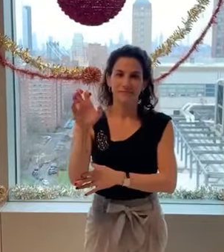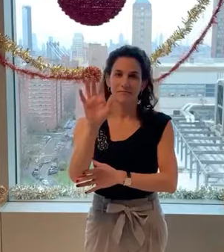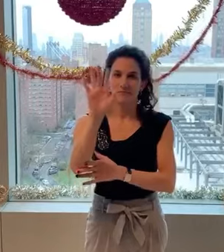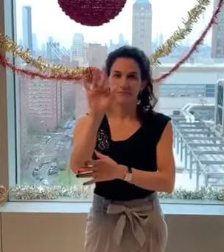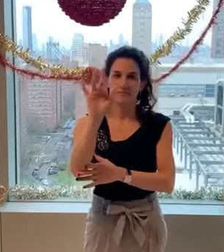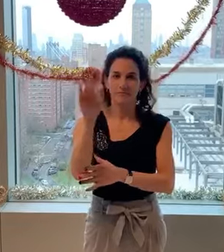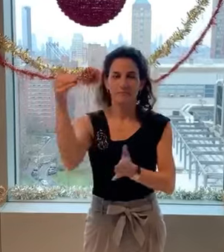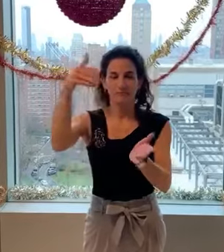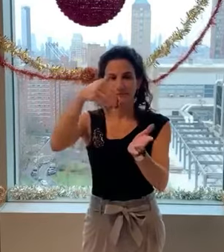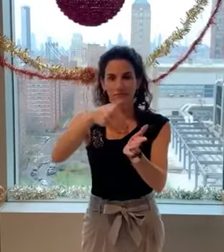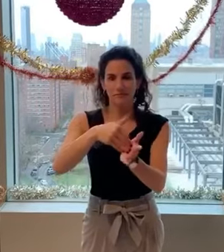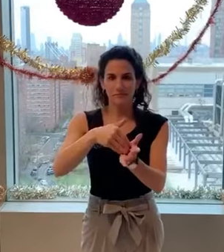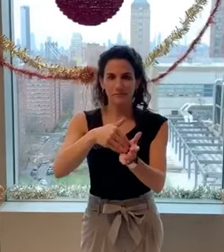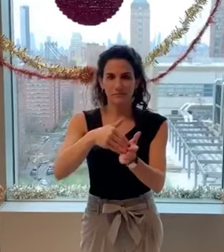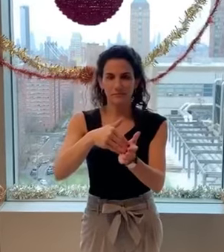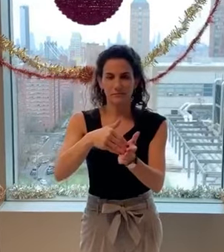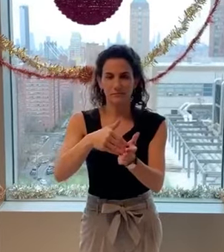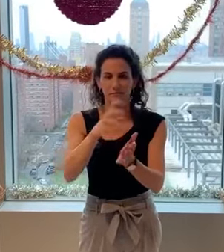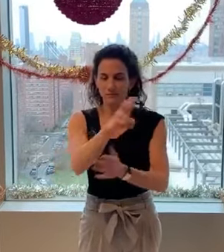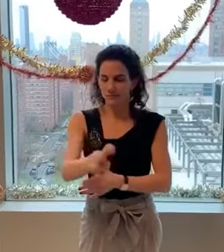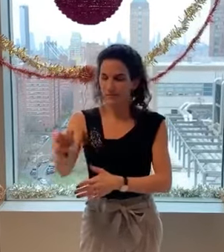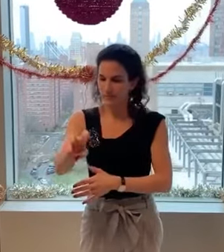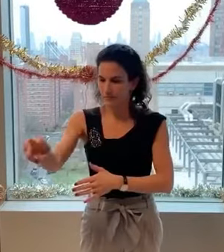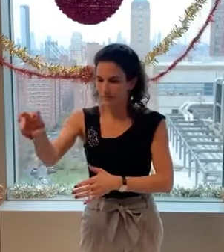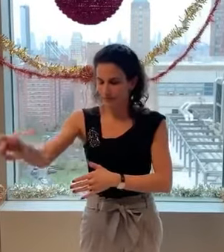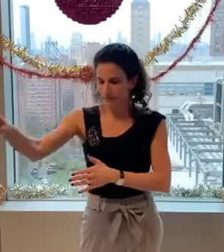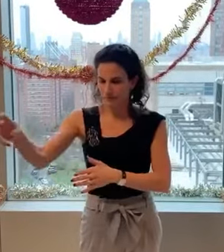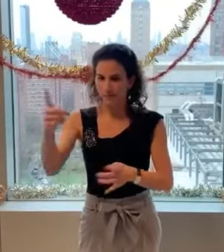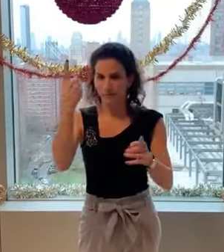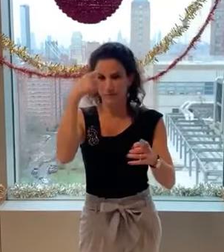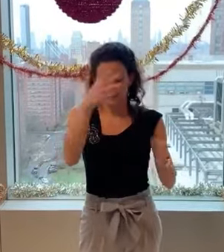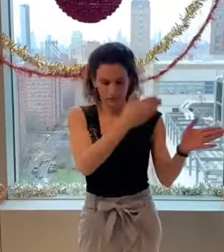525,000 journeys to the end